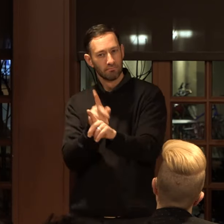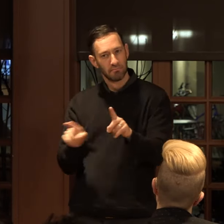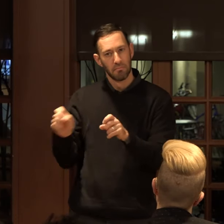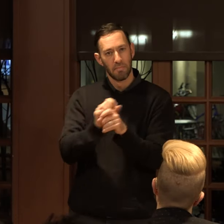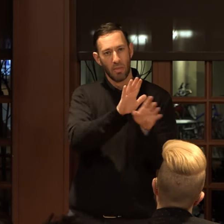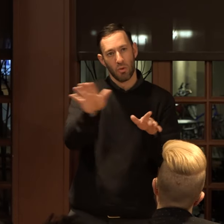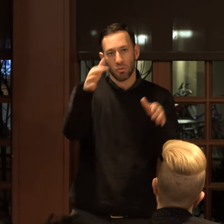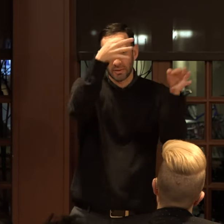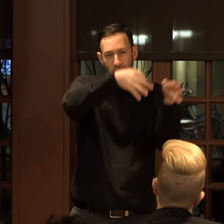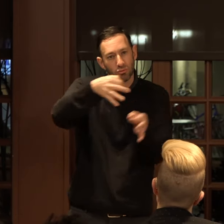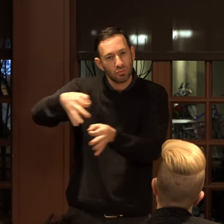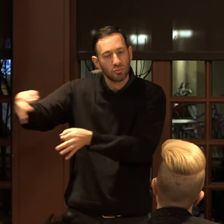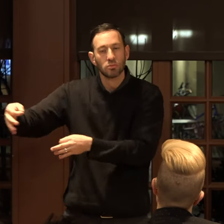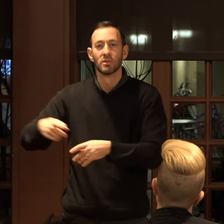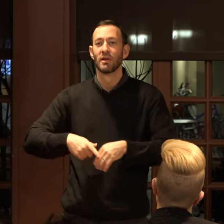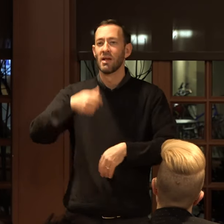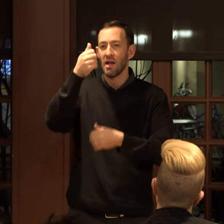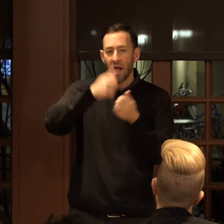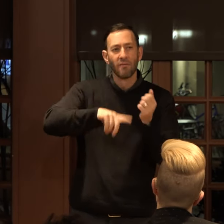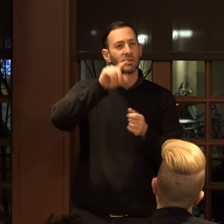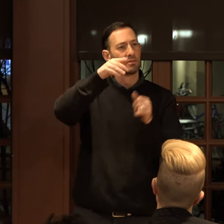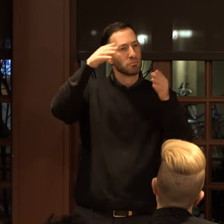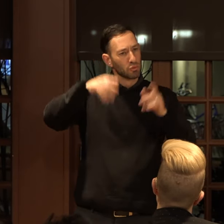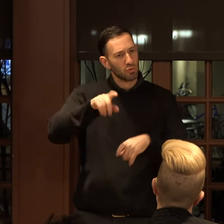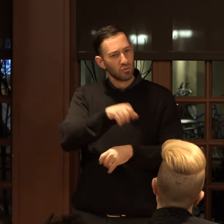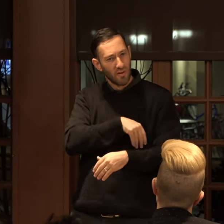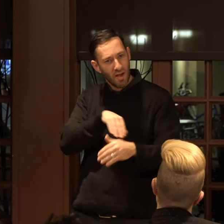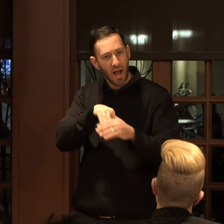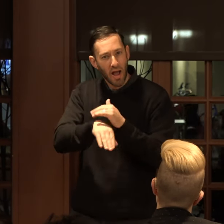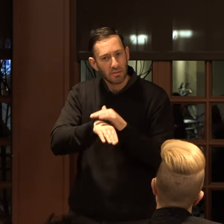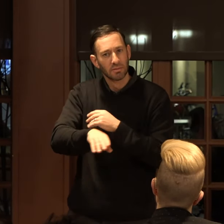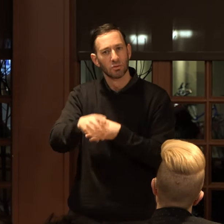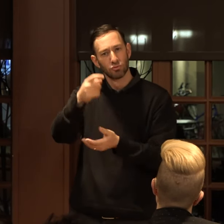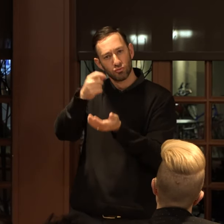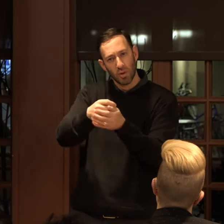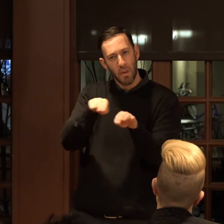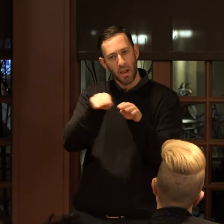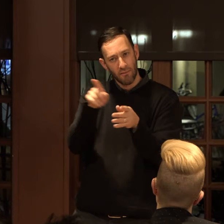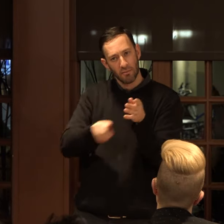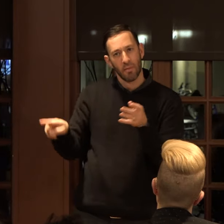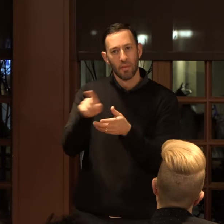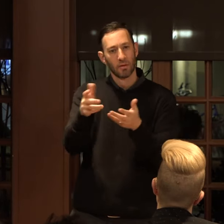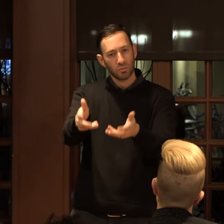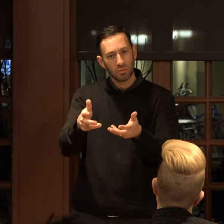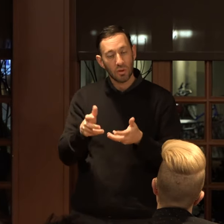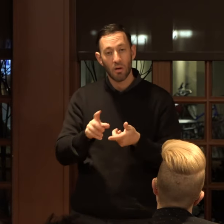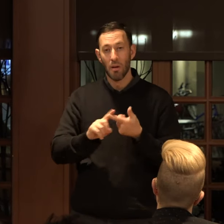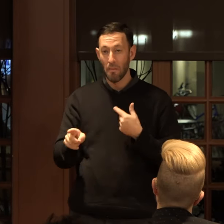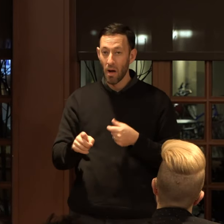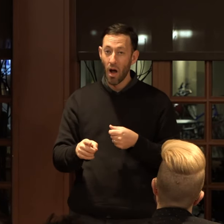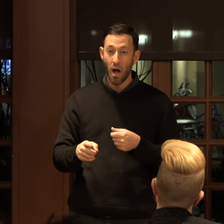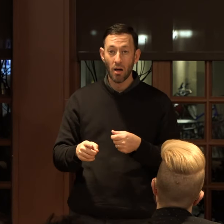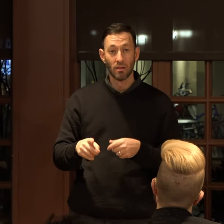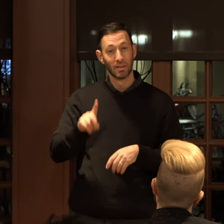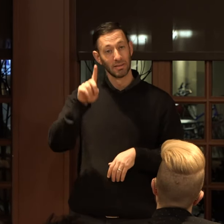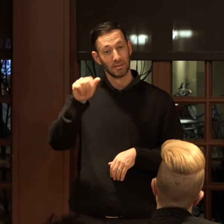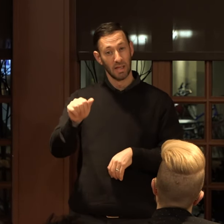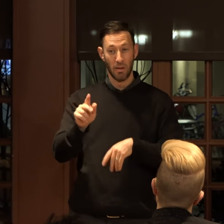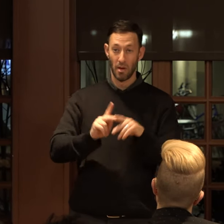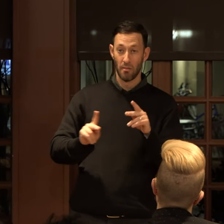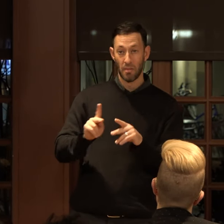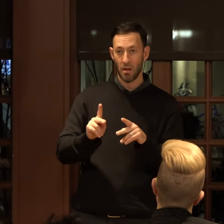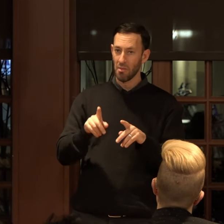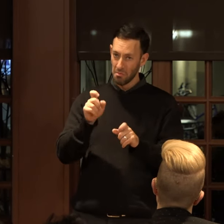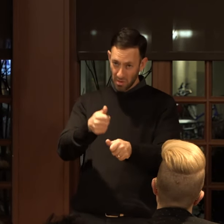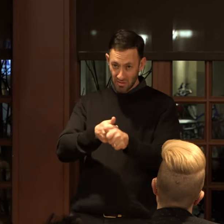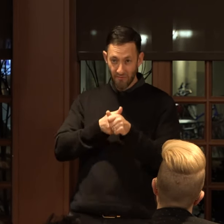make their own decisions. Every disabled person should have access to the level of treatment they desire. However, to push disabled individuals to actively